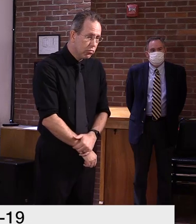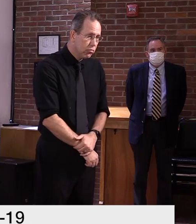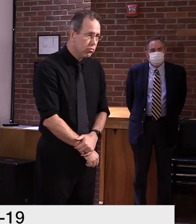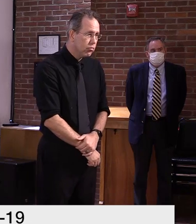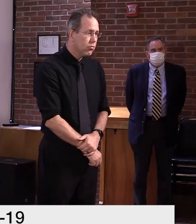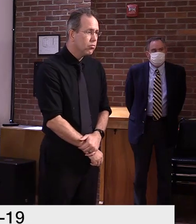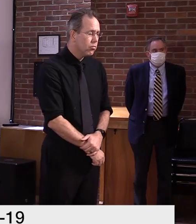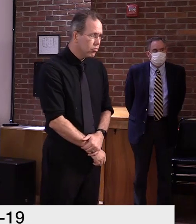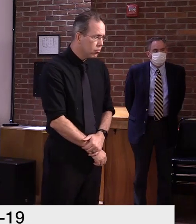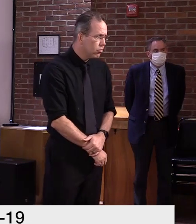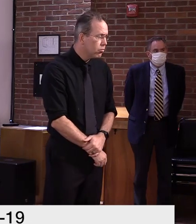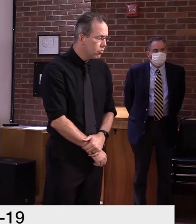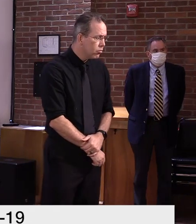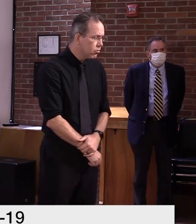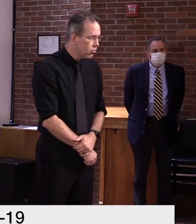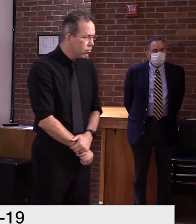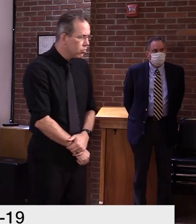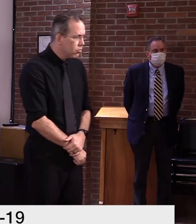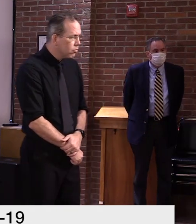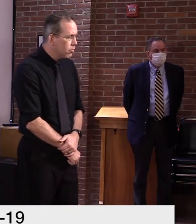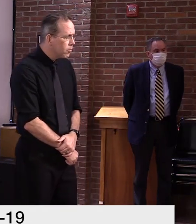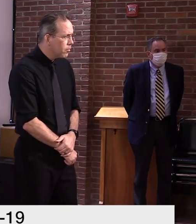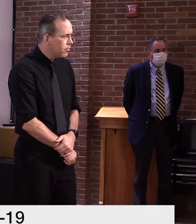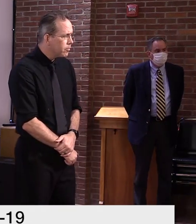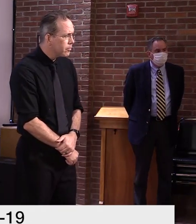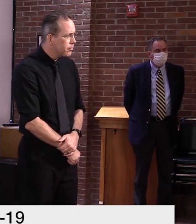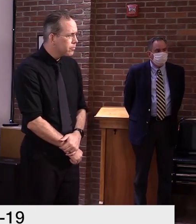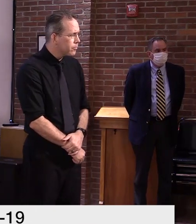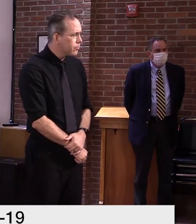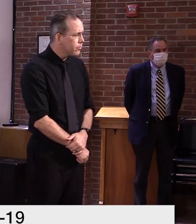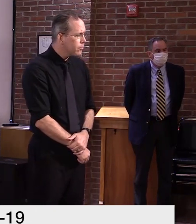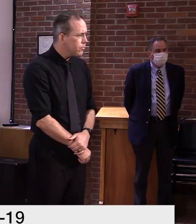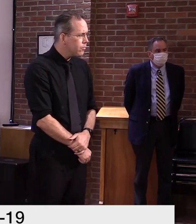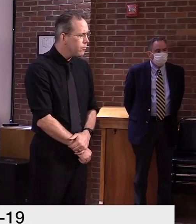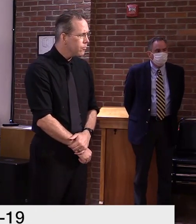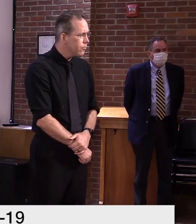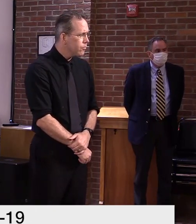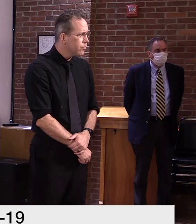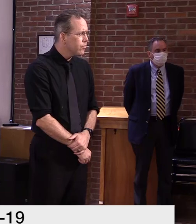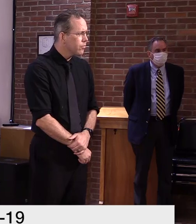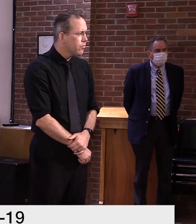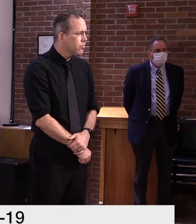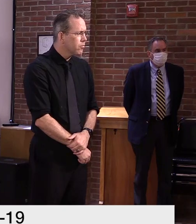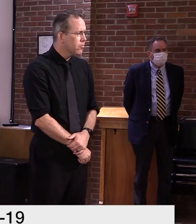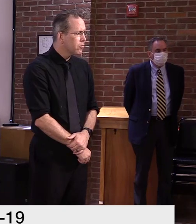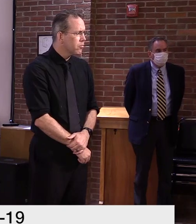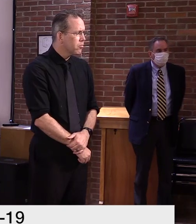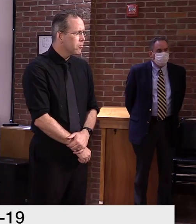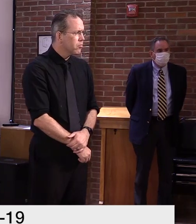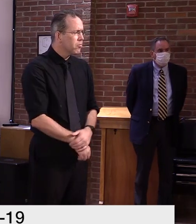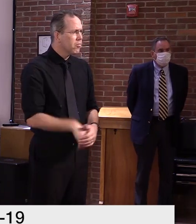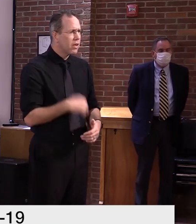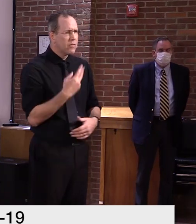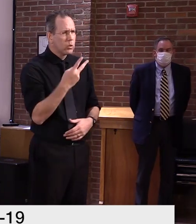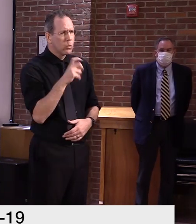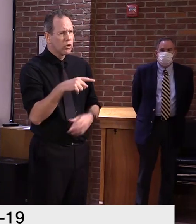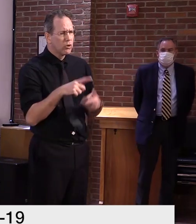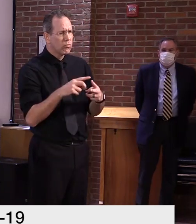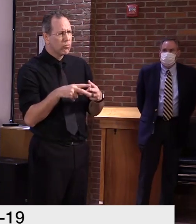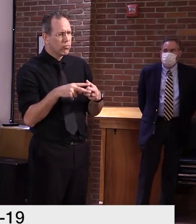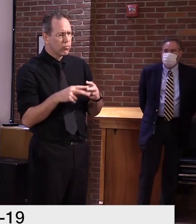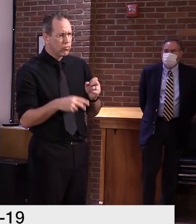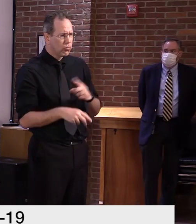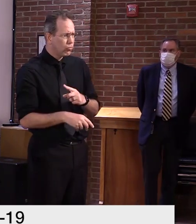Uh, thank you. Uh, uh, a quick one for the doctor and, a quick one for the governor, if I may. Um, Dr. Levine, had a question from a